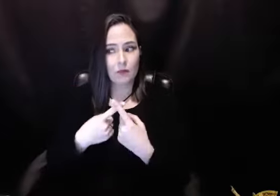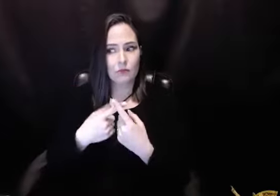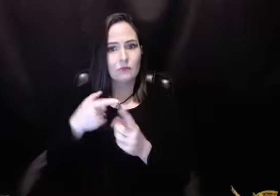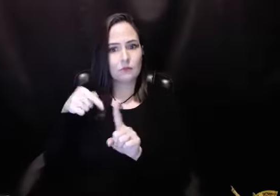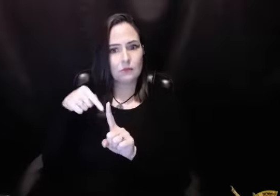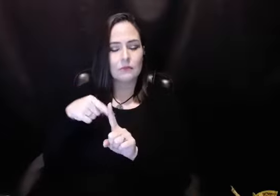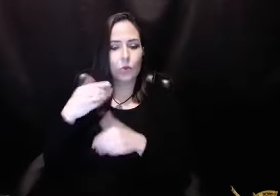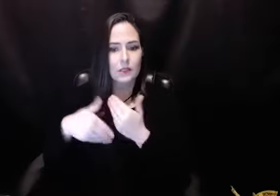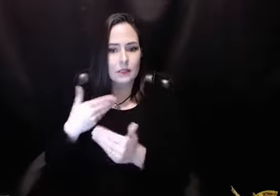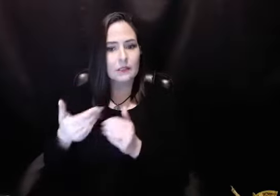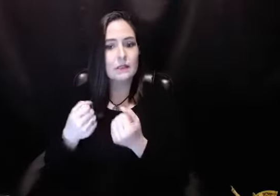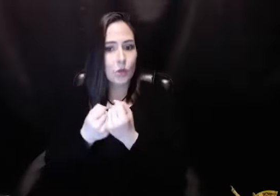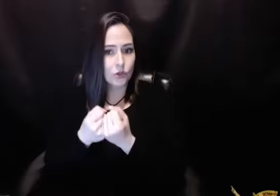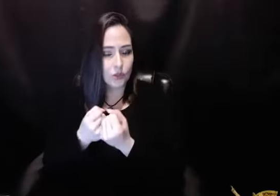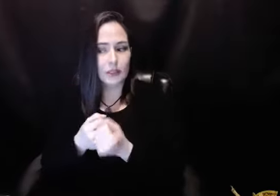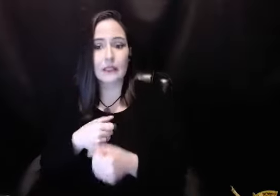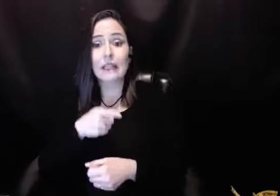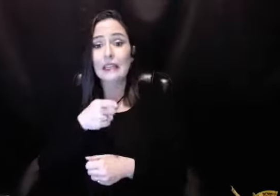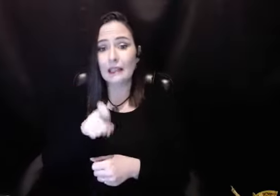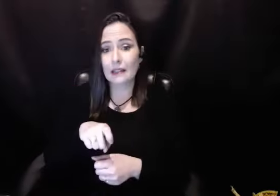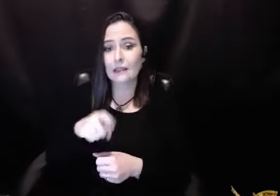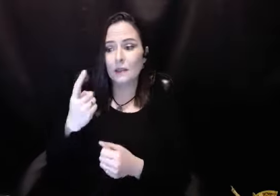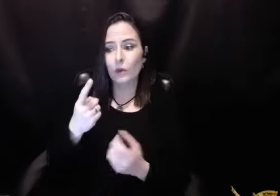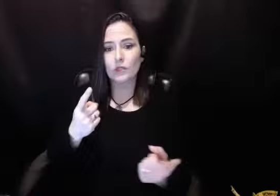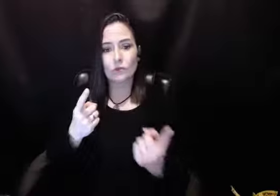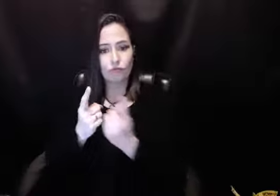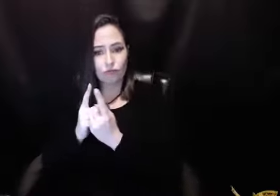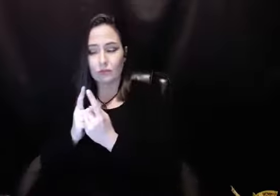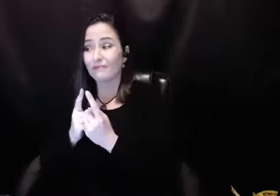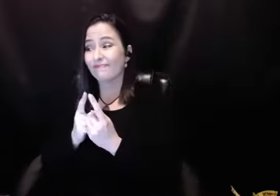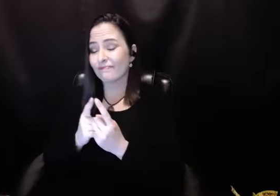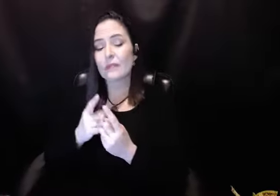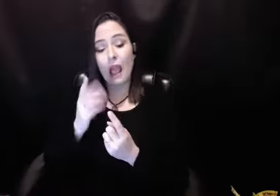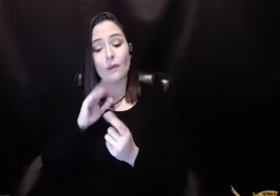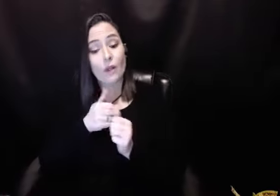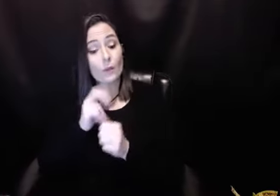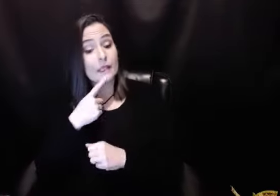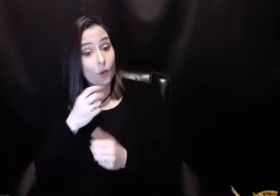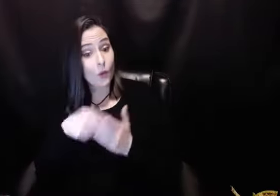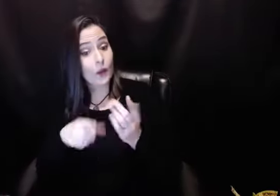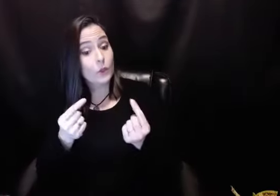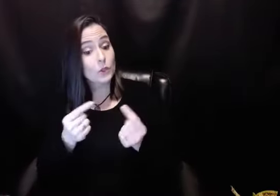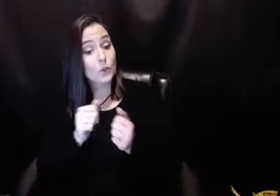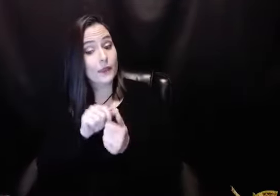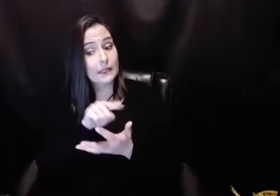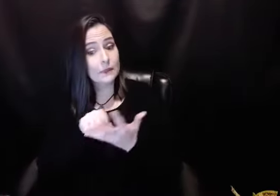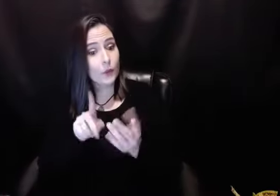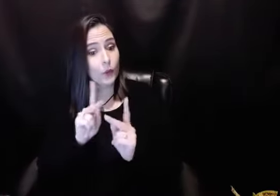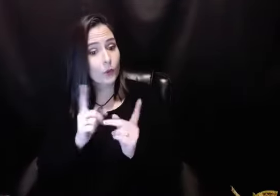sponsorship is about. It's about accountability. He had to be accountable. He had somebody that was going to follow up and